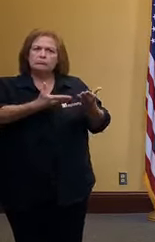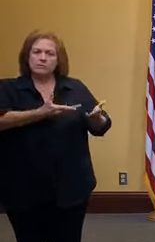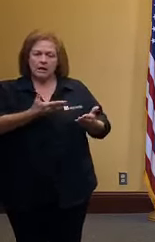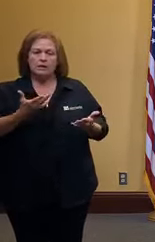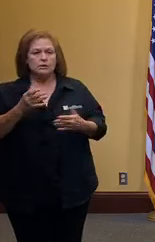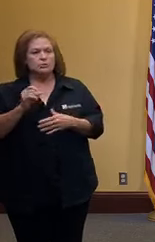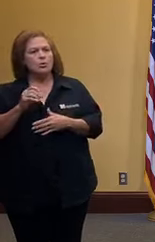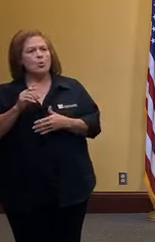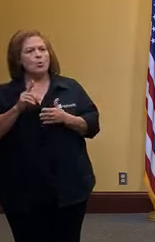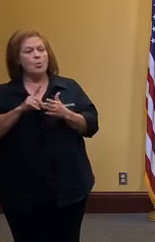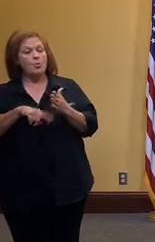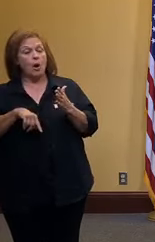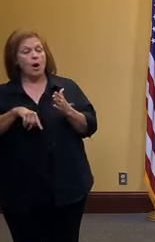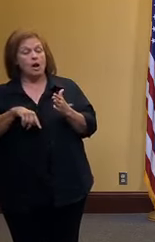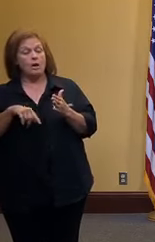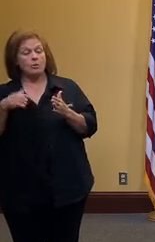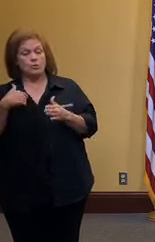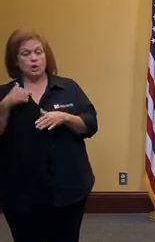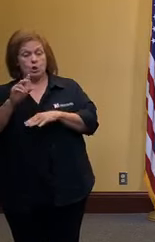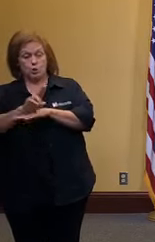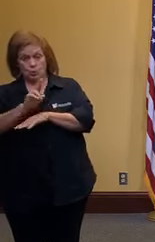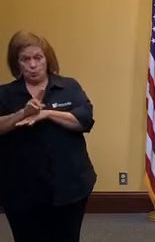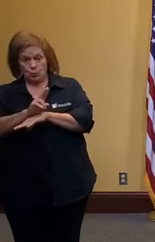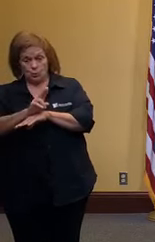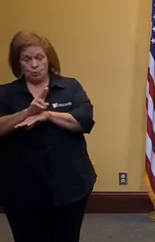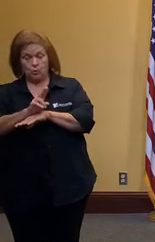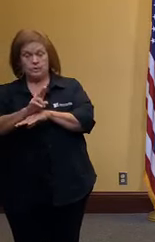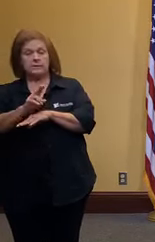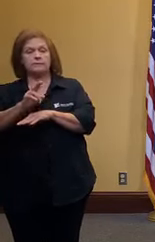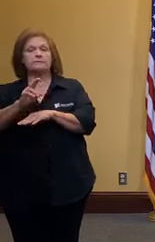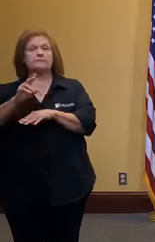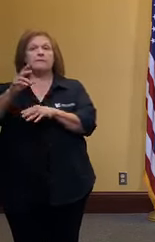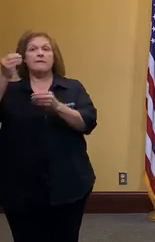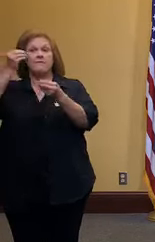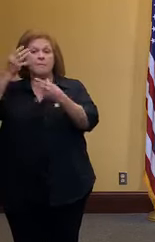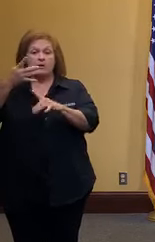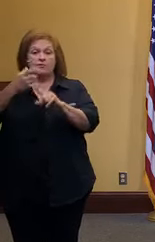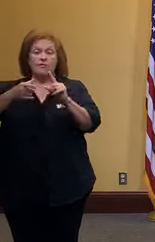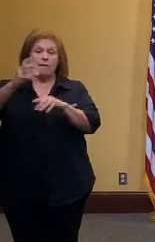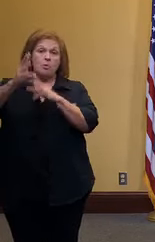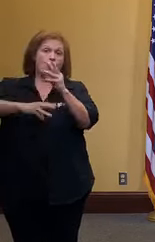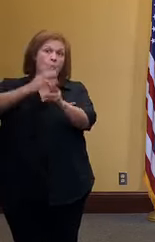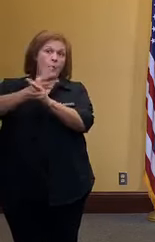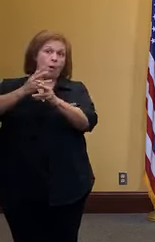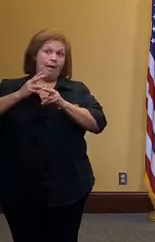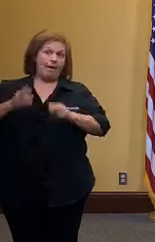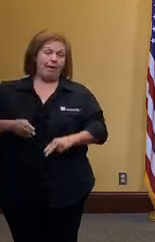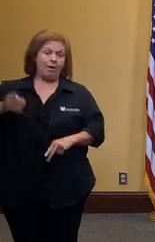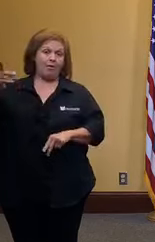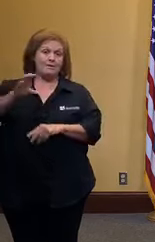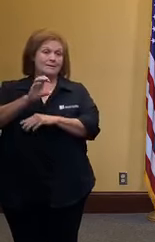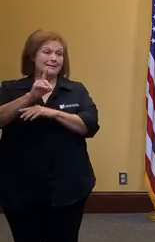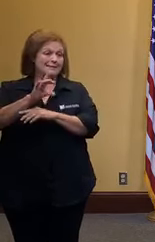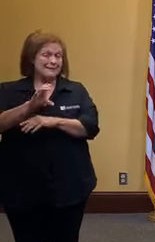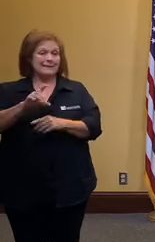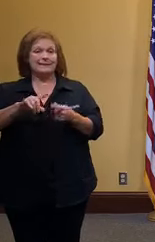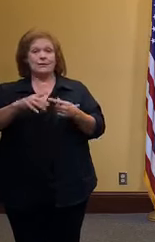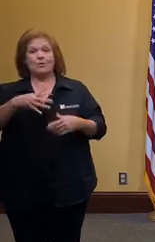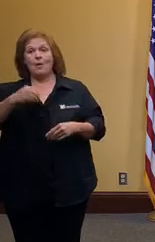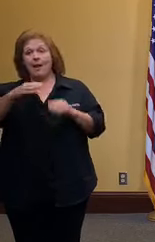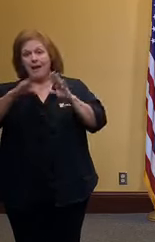others are using guidelines from the world health organization the cdc the white house gating